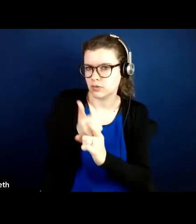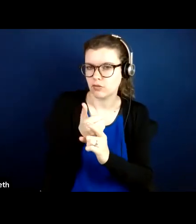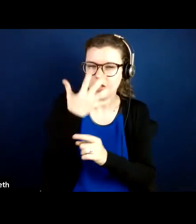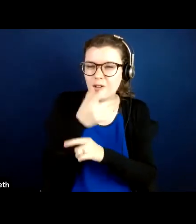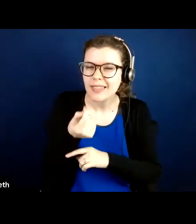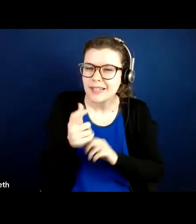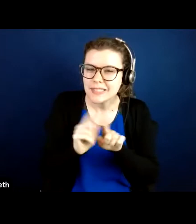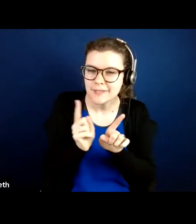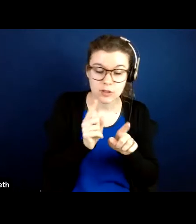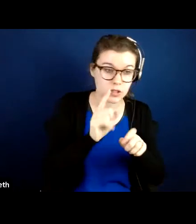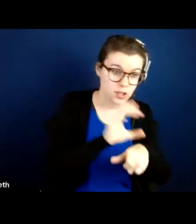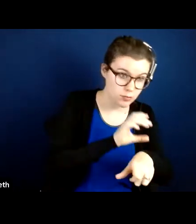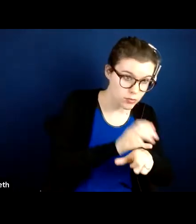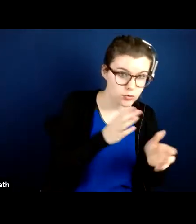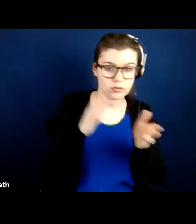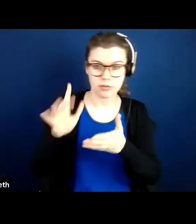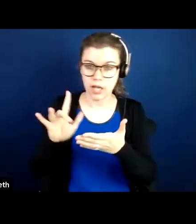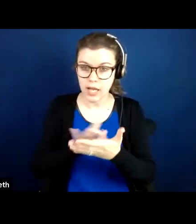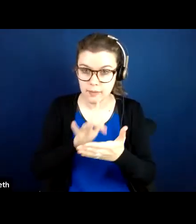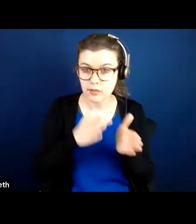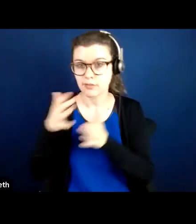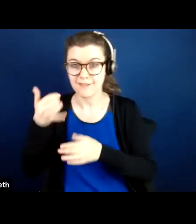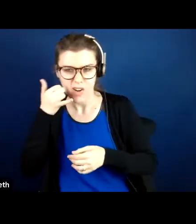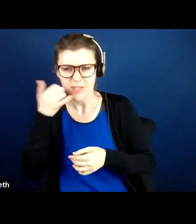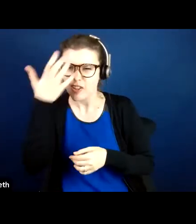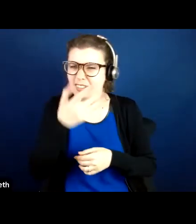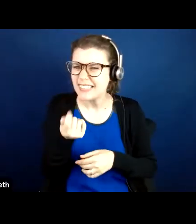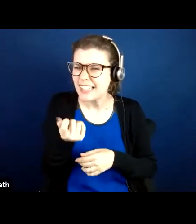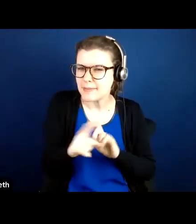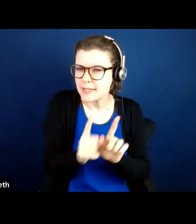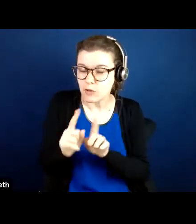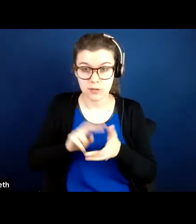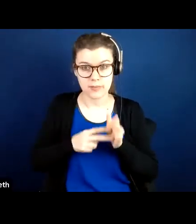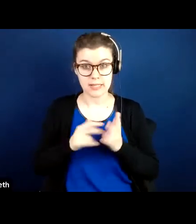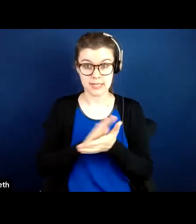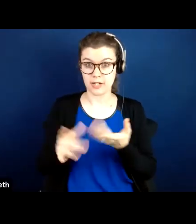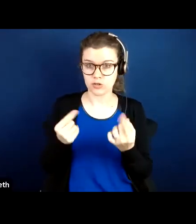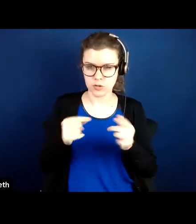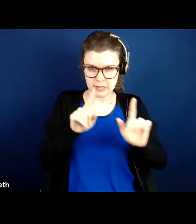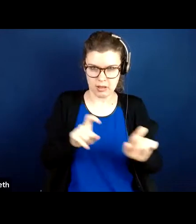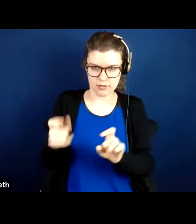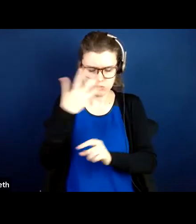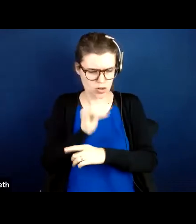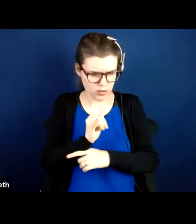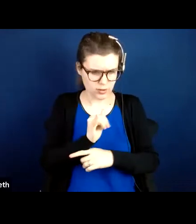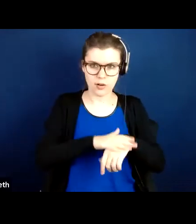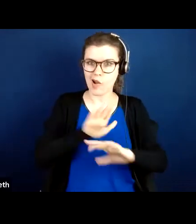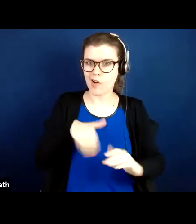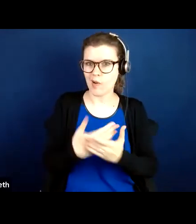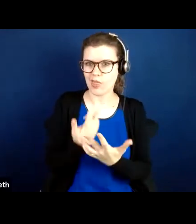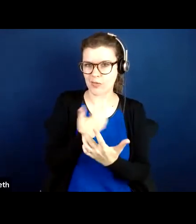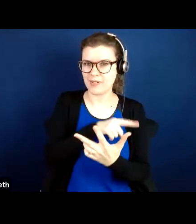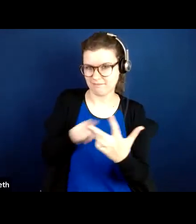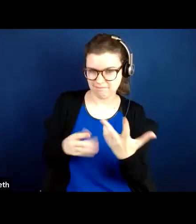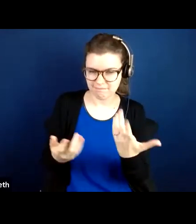versus a tablet or a phone, it's sometimes nice to check out using Zoom with different devices. We also have quite a few